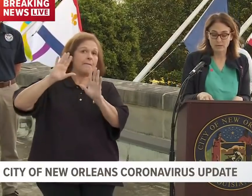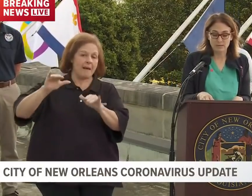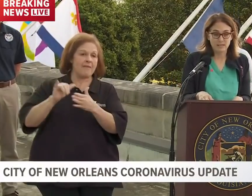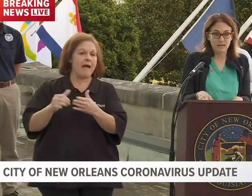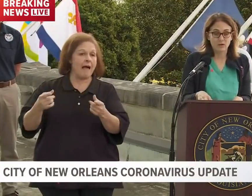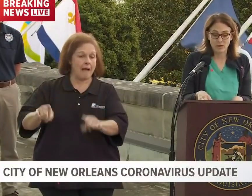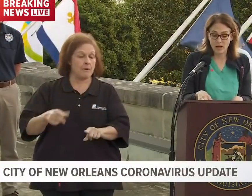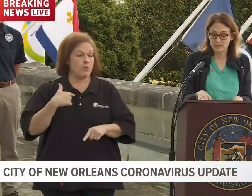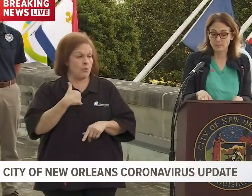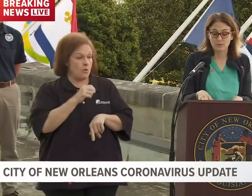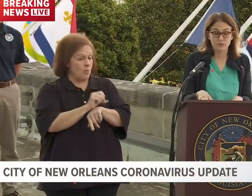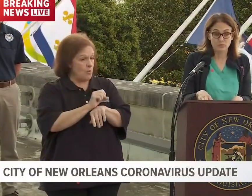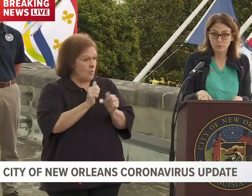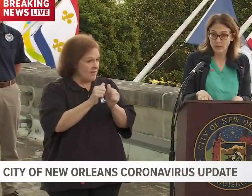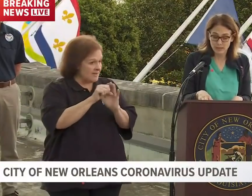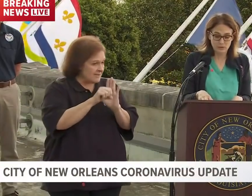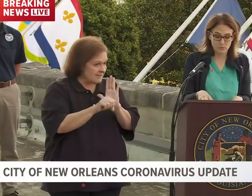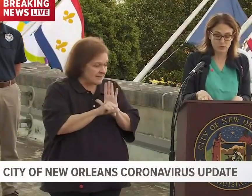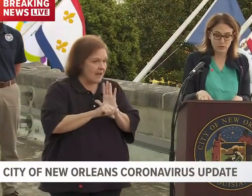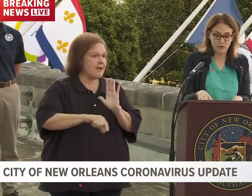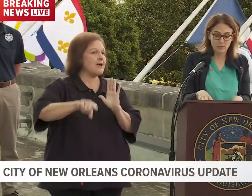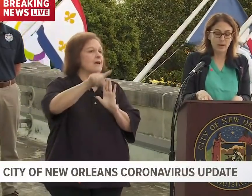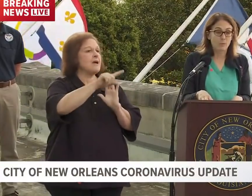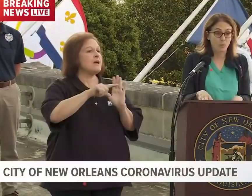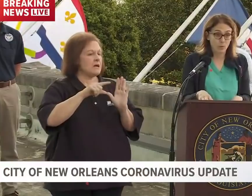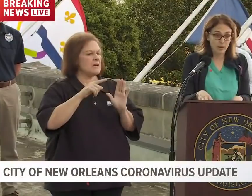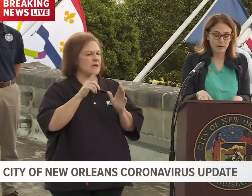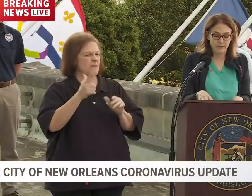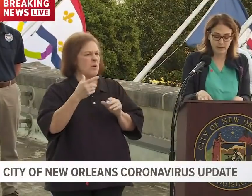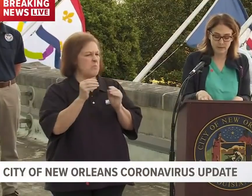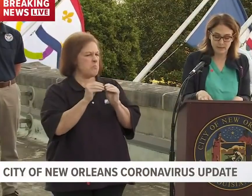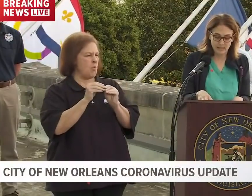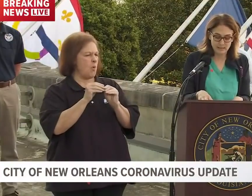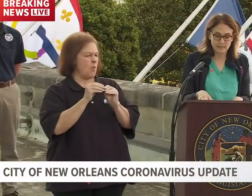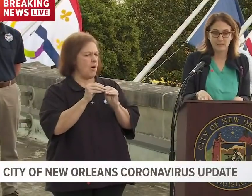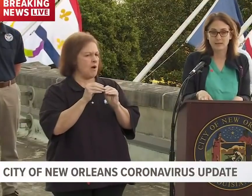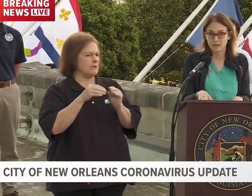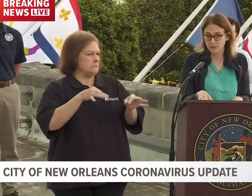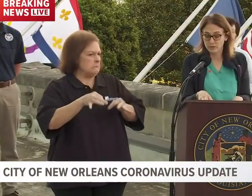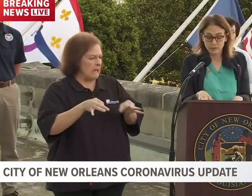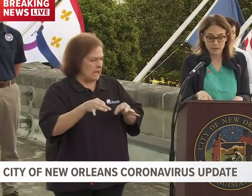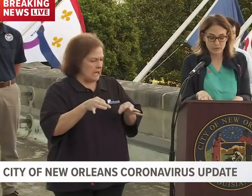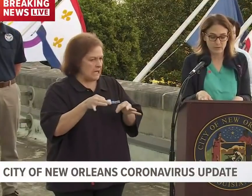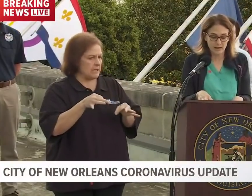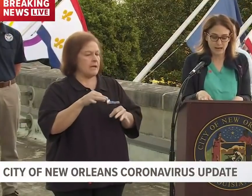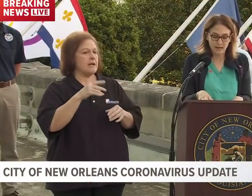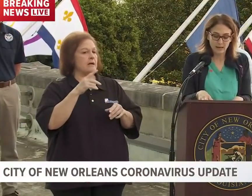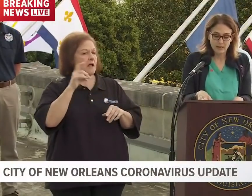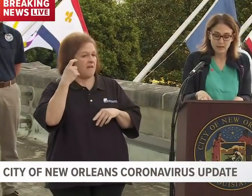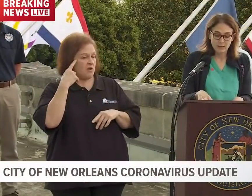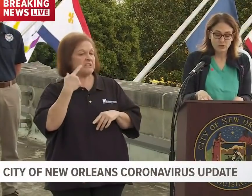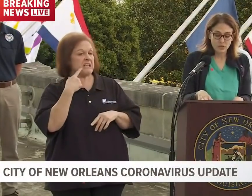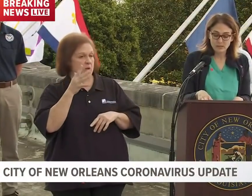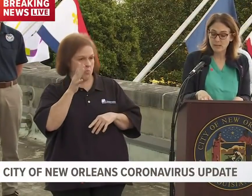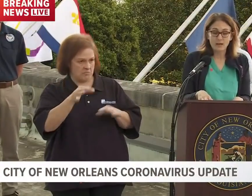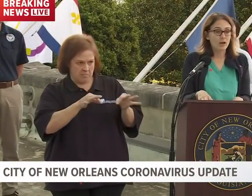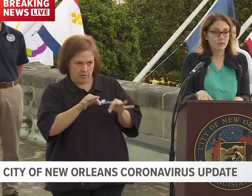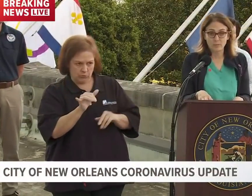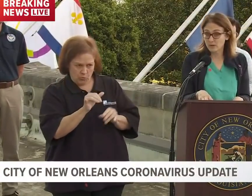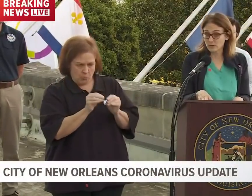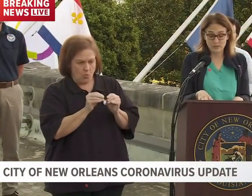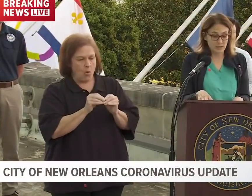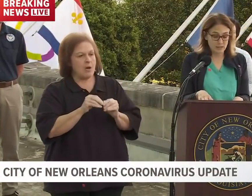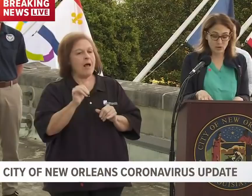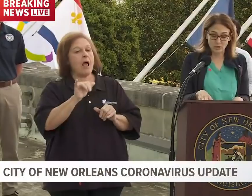working with the state on hospital surge plans, which you'll hear about more in the coming days and the governor alluded to today. Just like